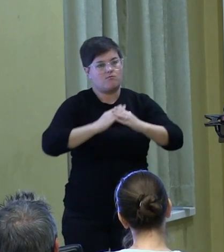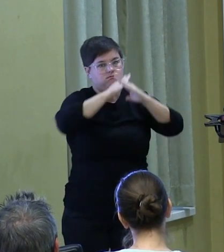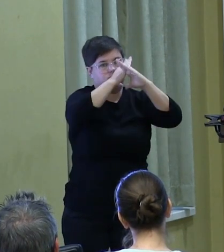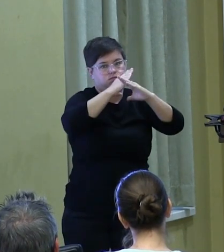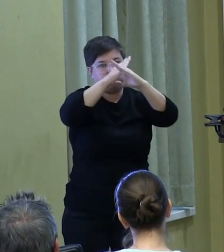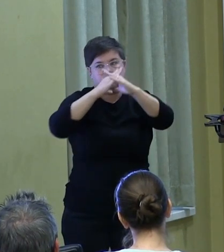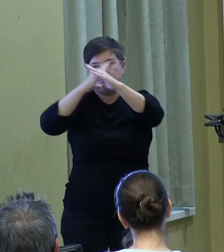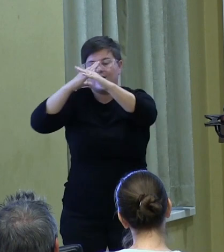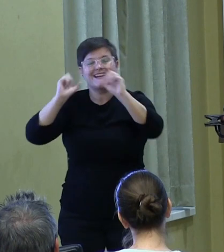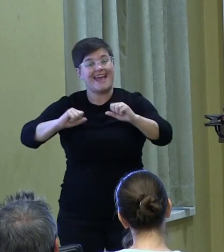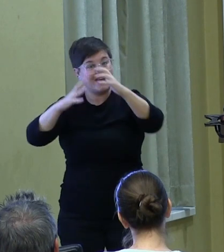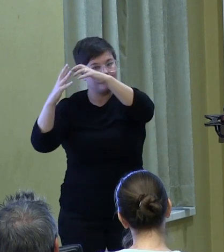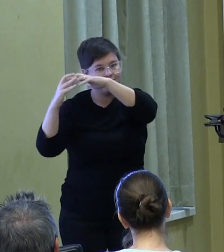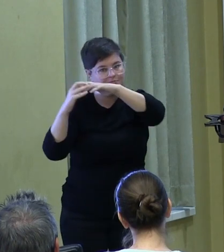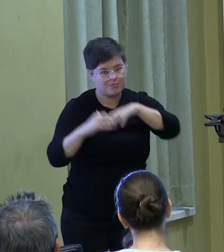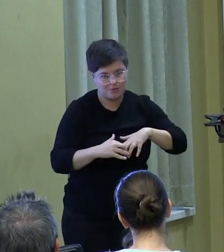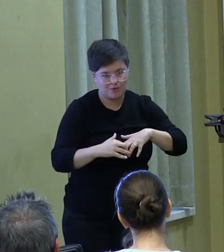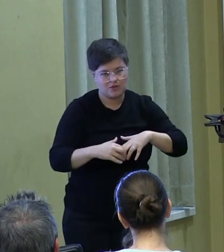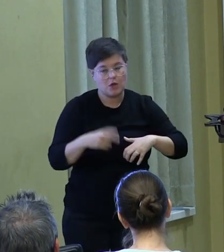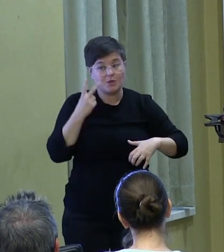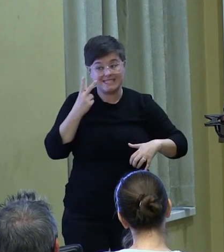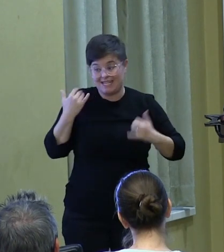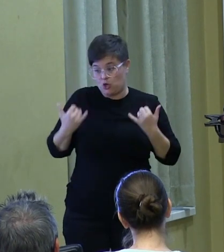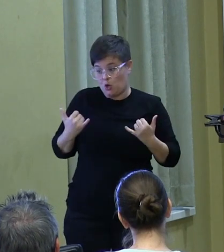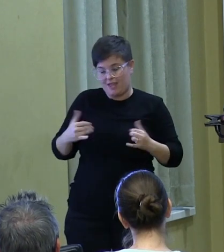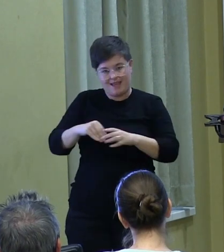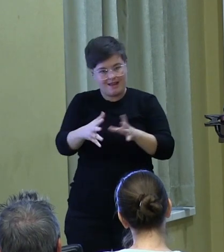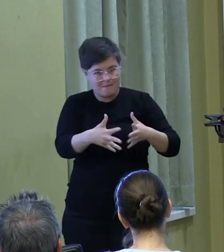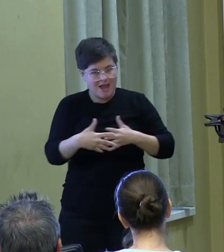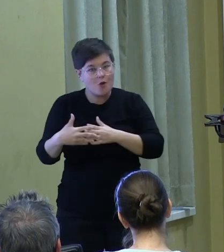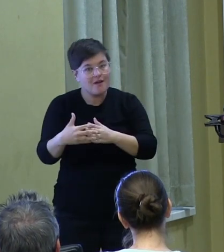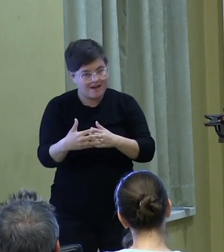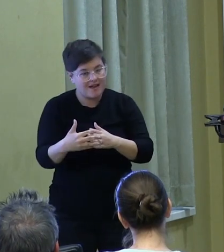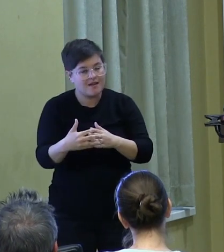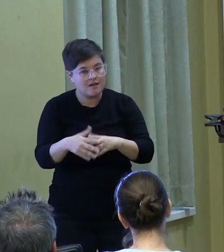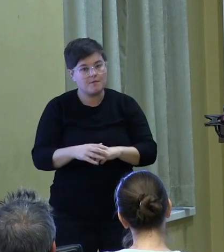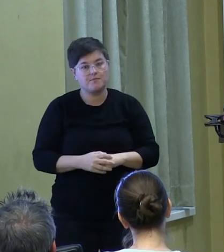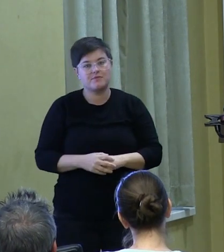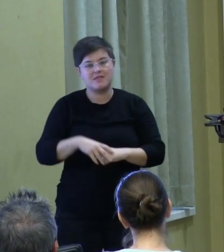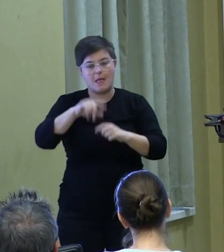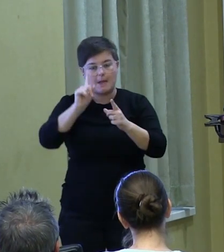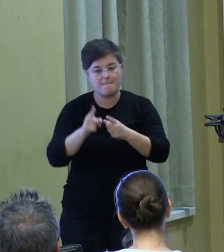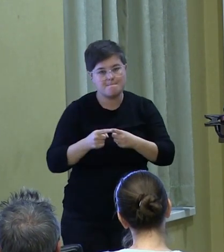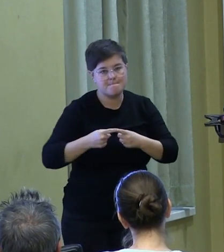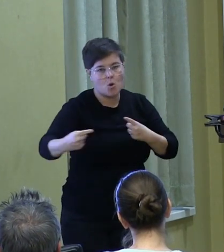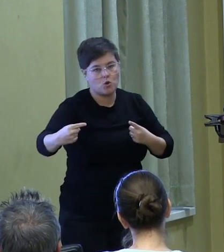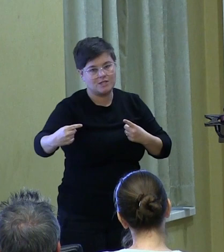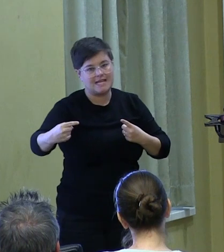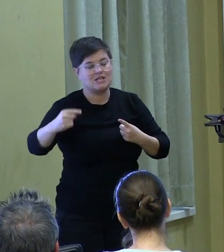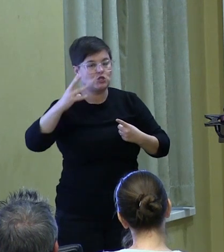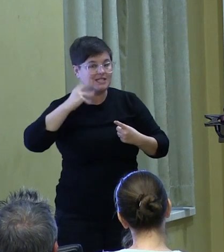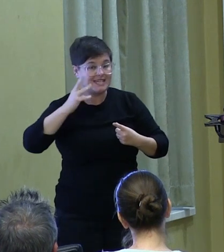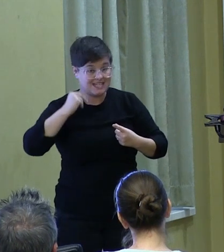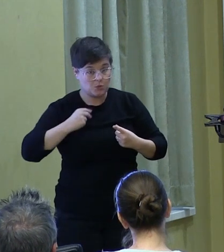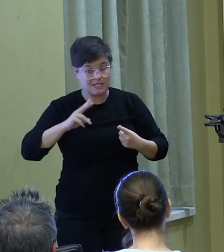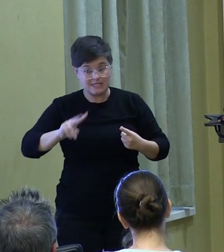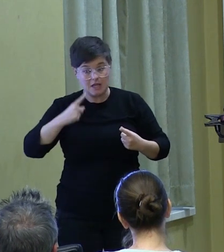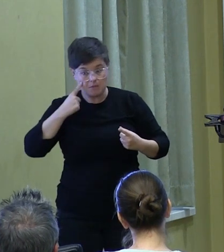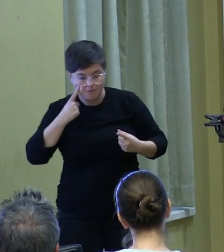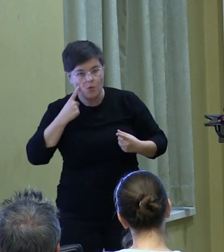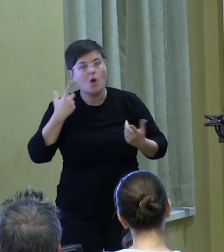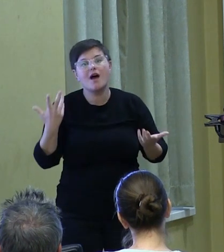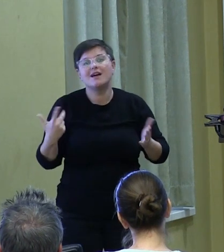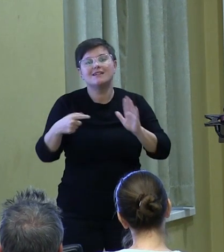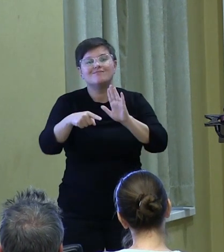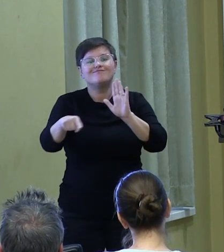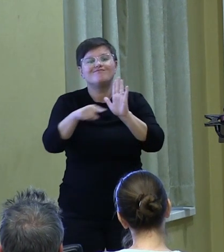between citizens that we see in America today. Part of the sort of polarization that we're seeing stems from stereotypes